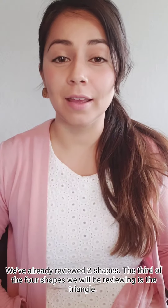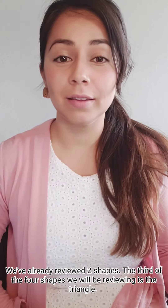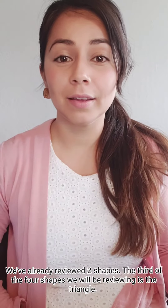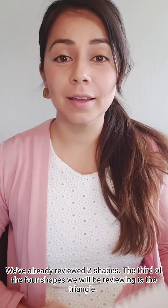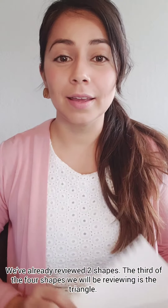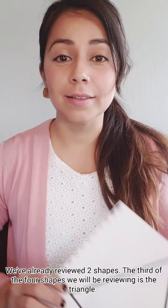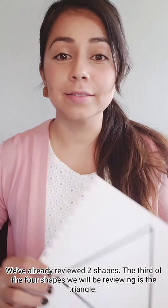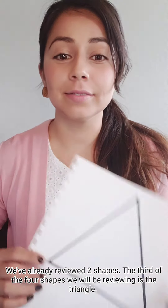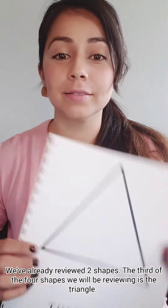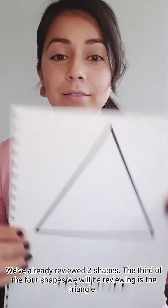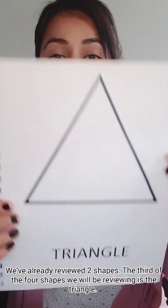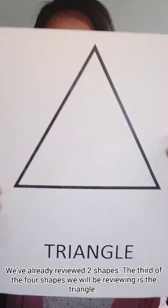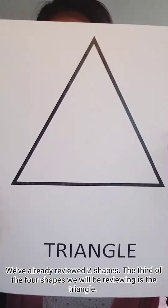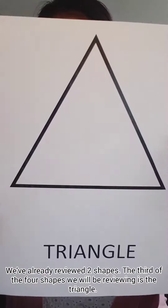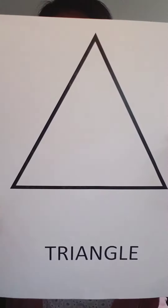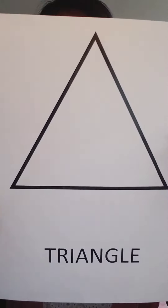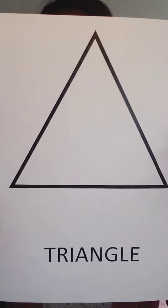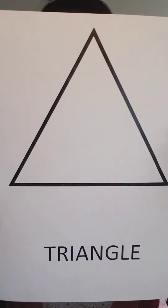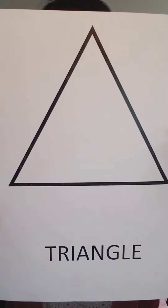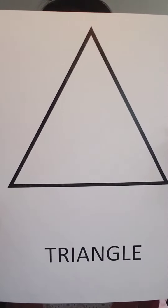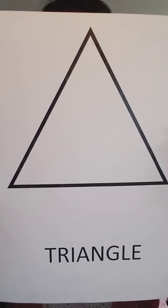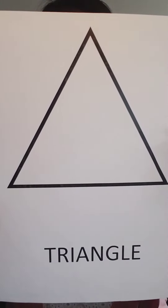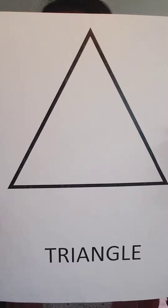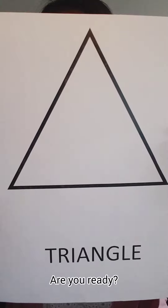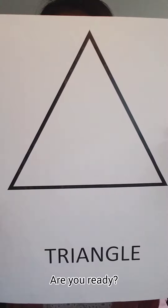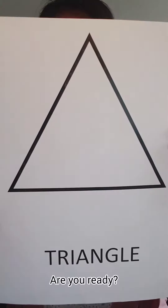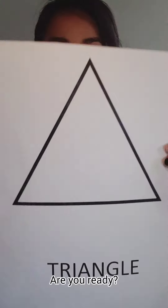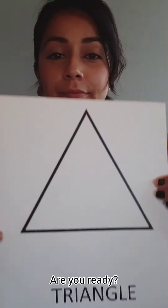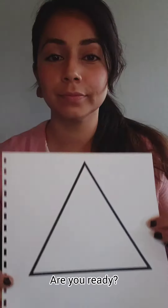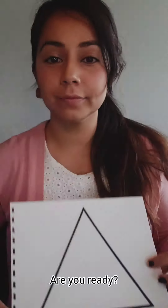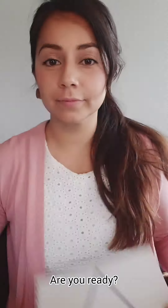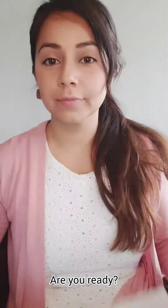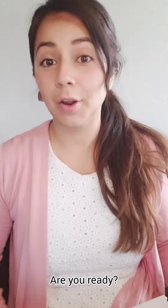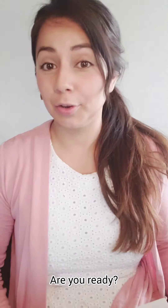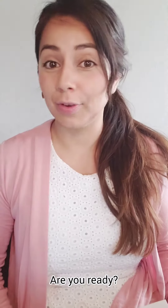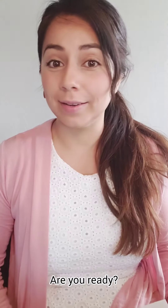is the triangle. Are you ready?